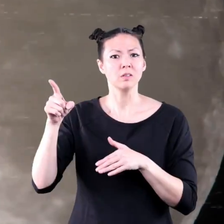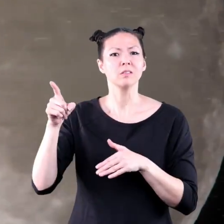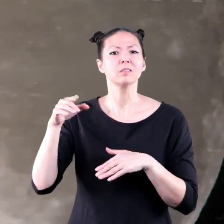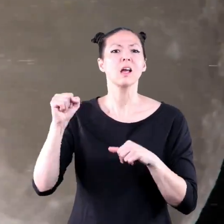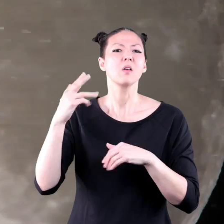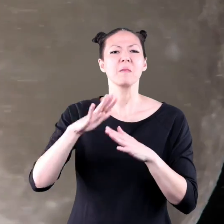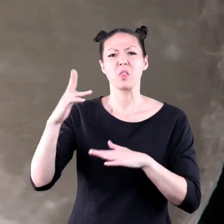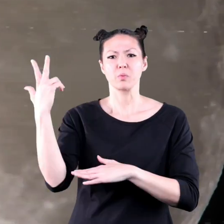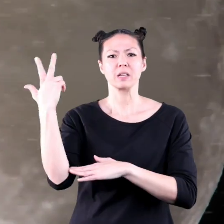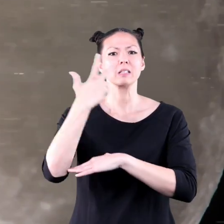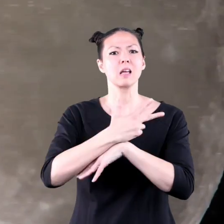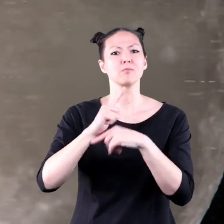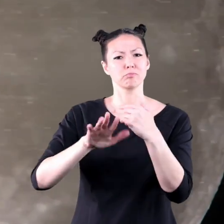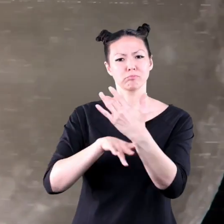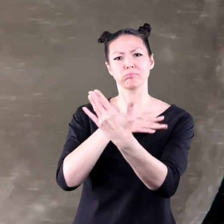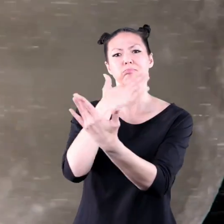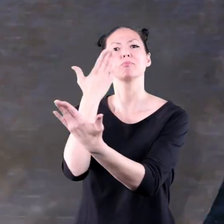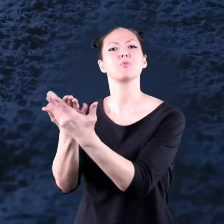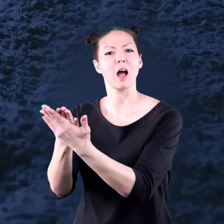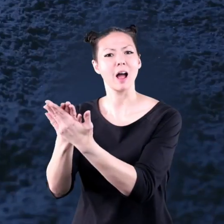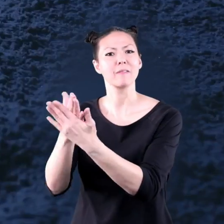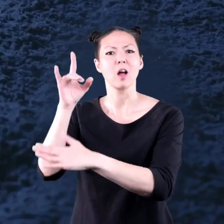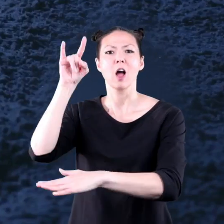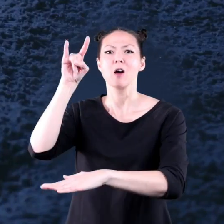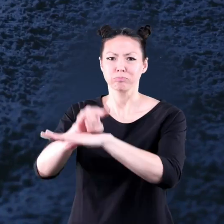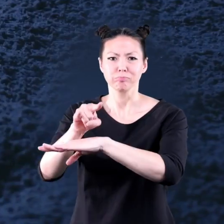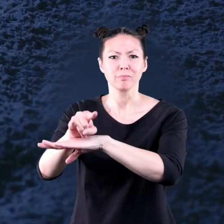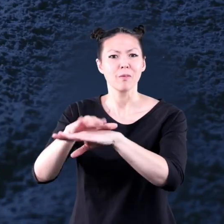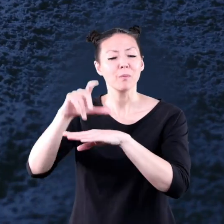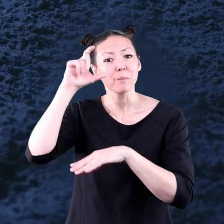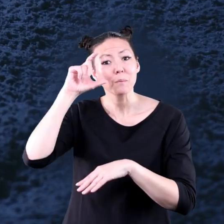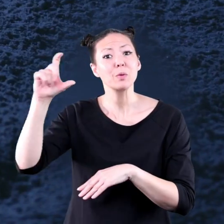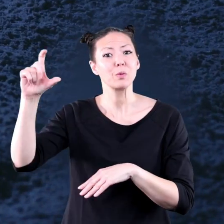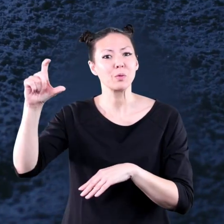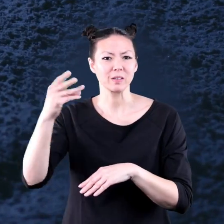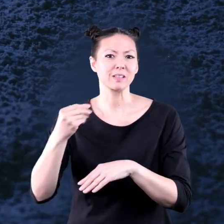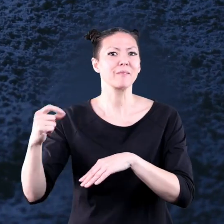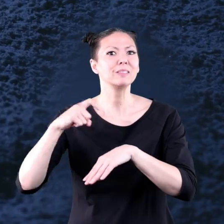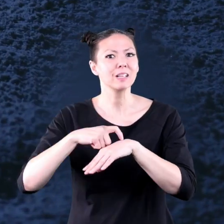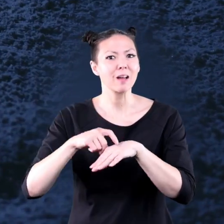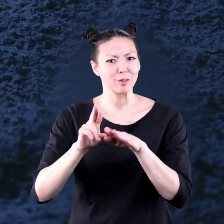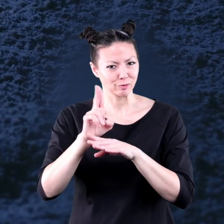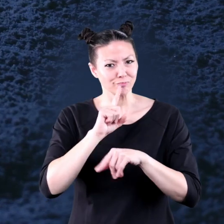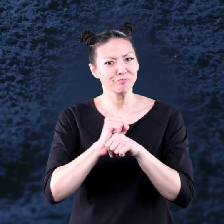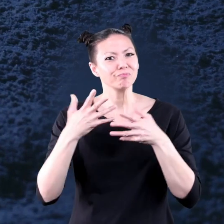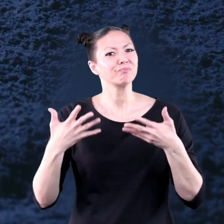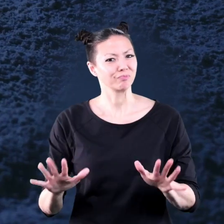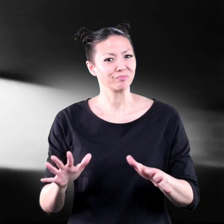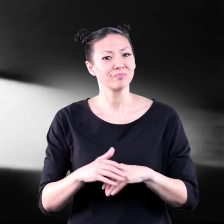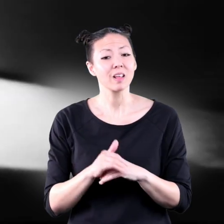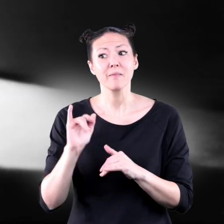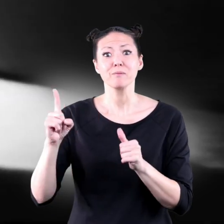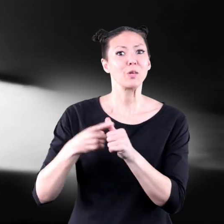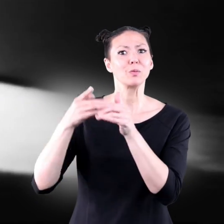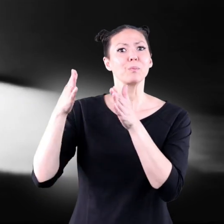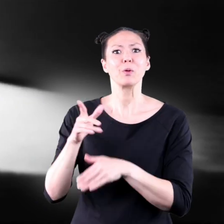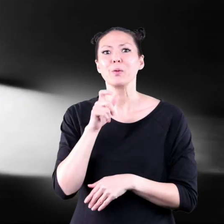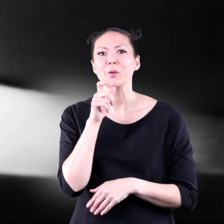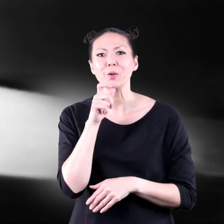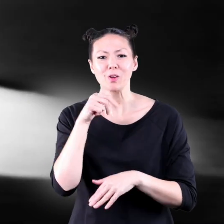days to get there astronauts have landed on the moon several times the first person to walk